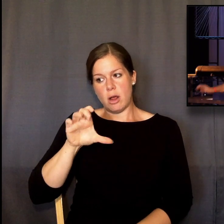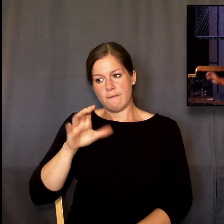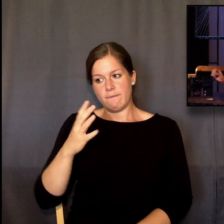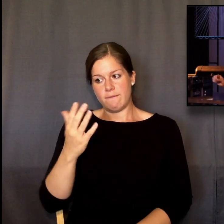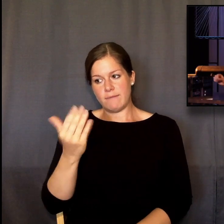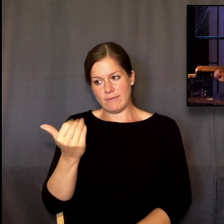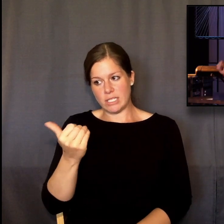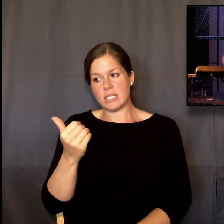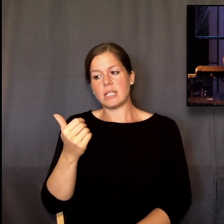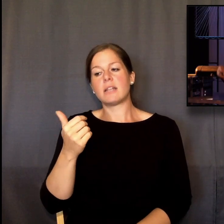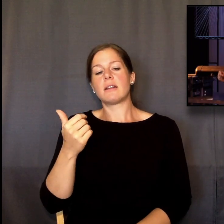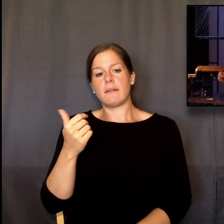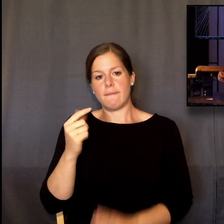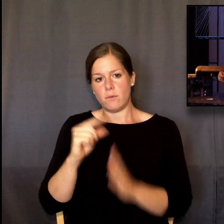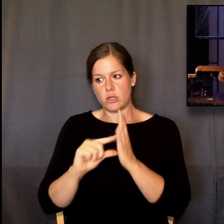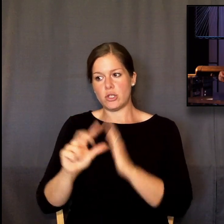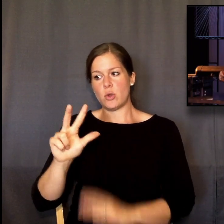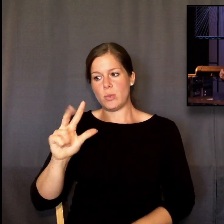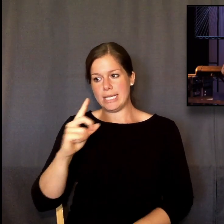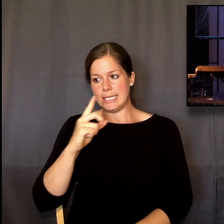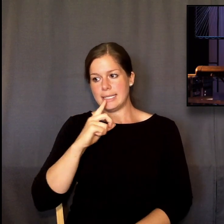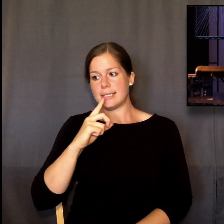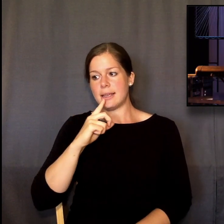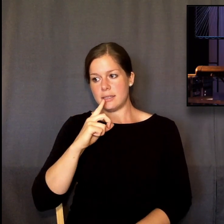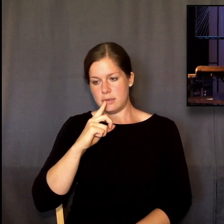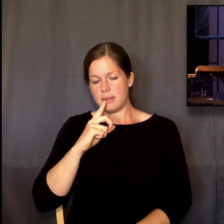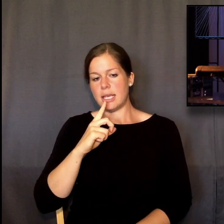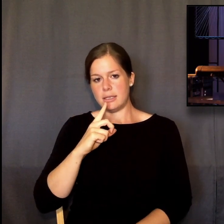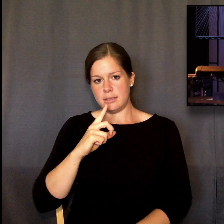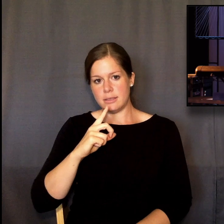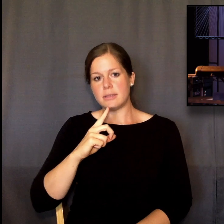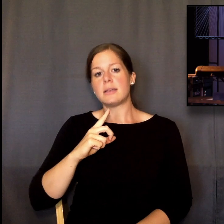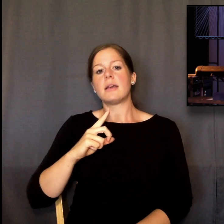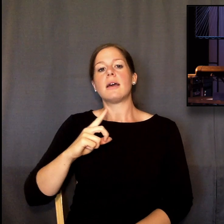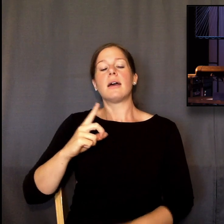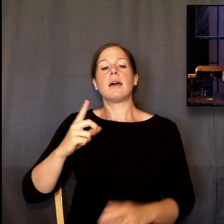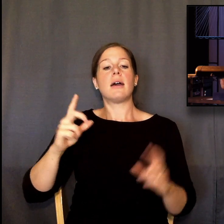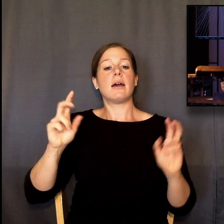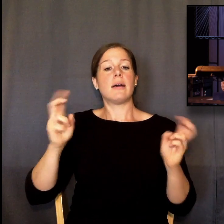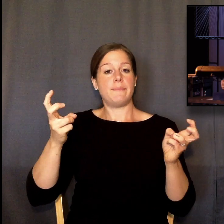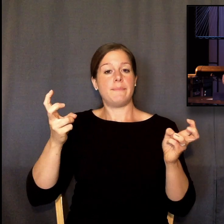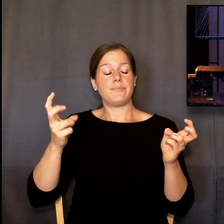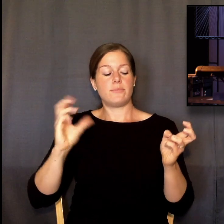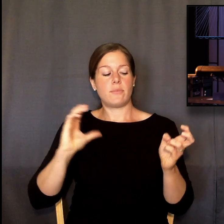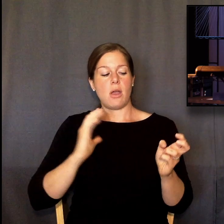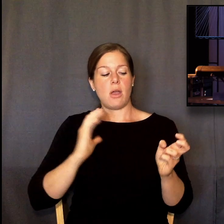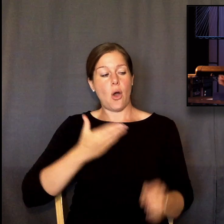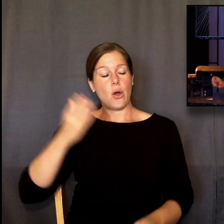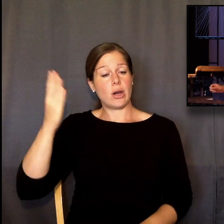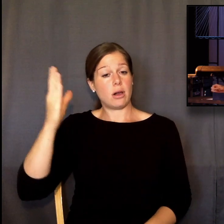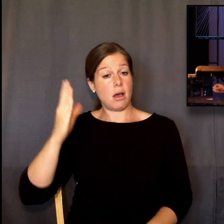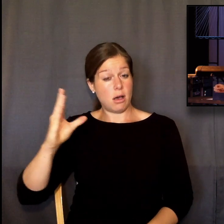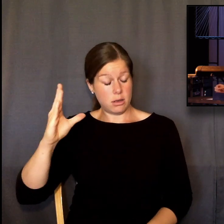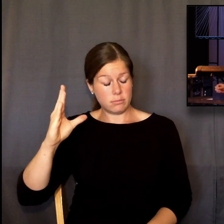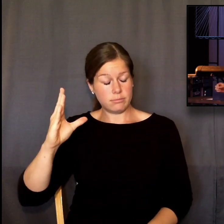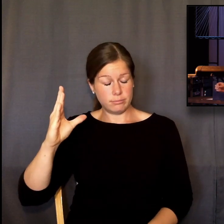I'm going to repeat it so you can look it up. Psalm 115 3 says, quote, our God is in the heavens.